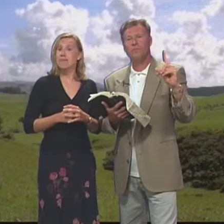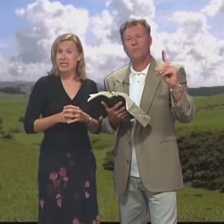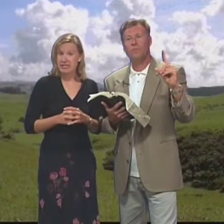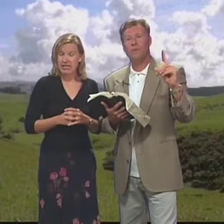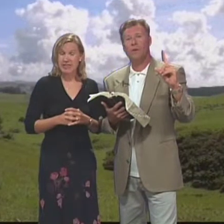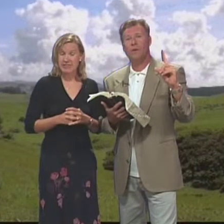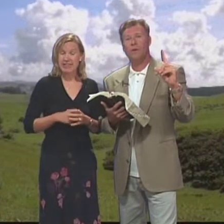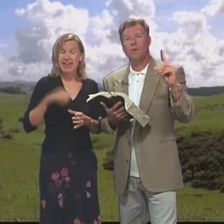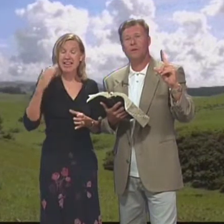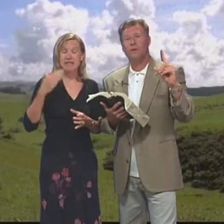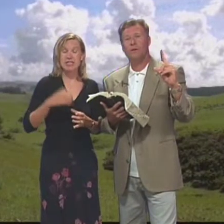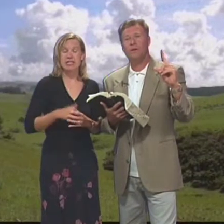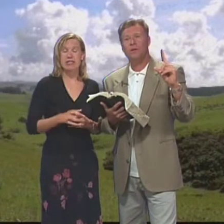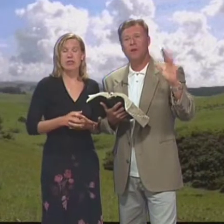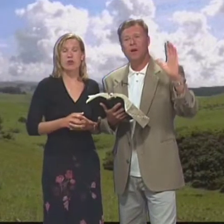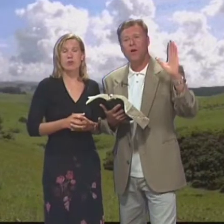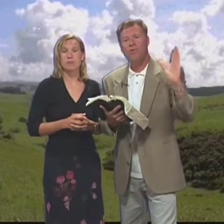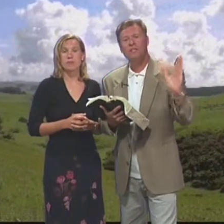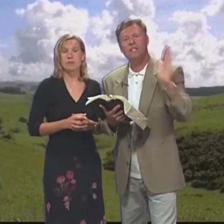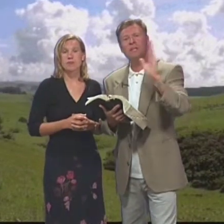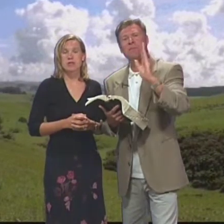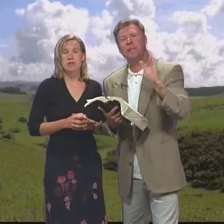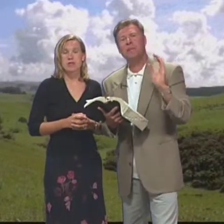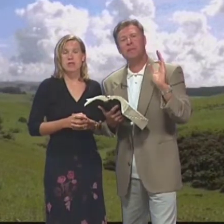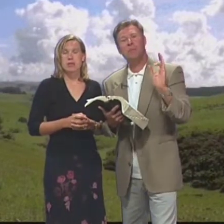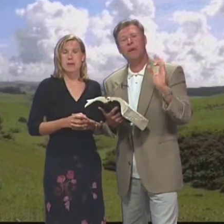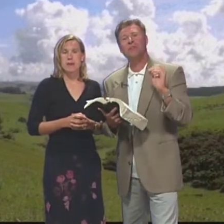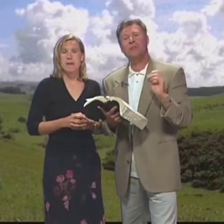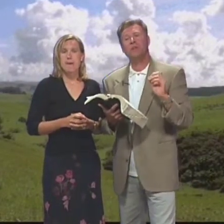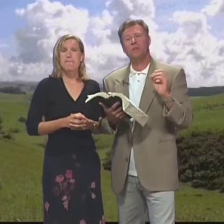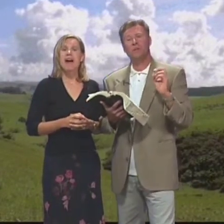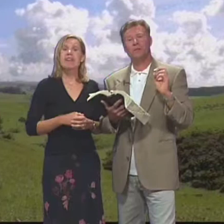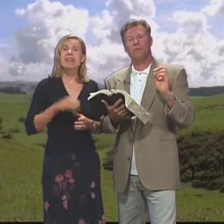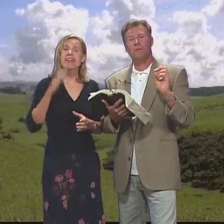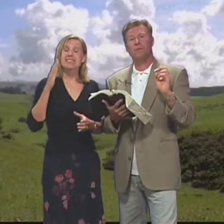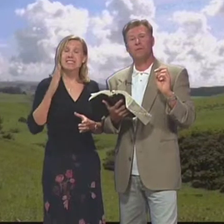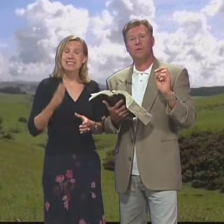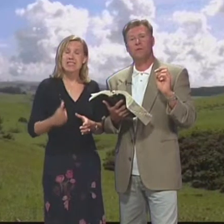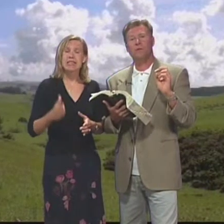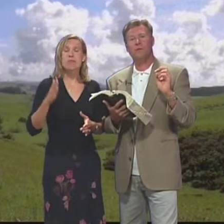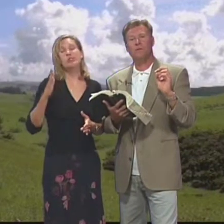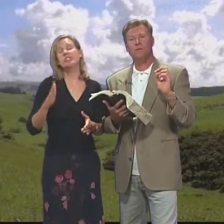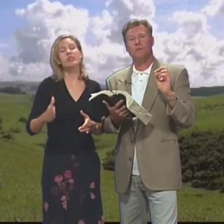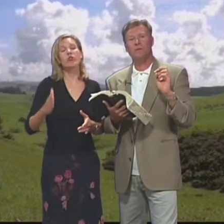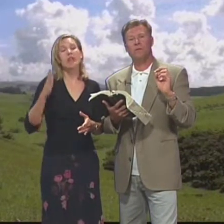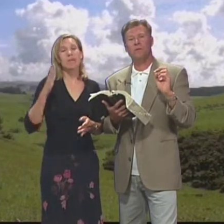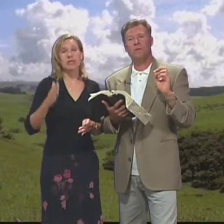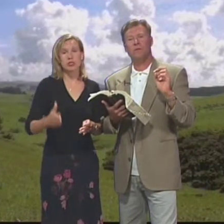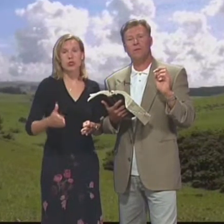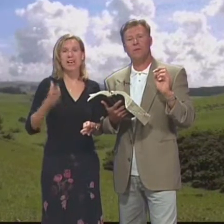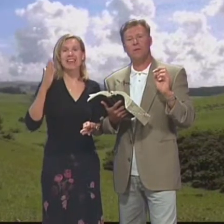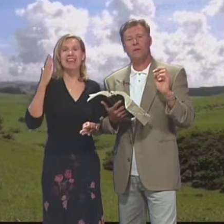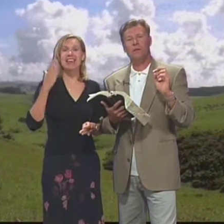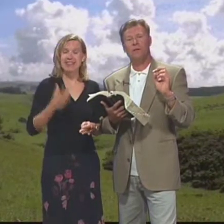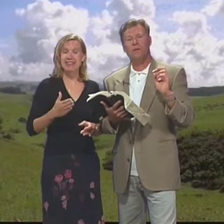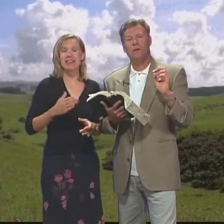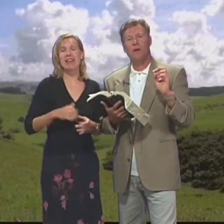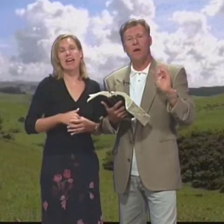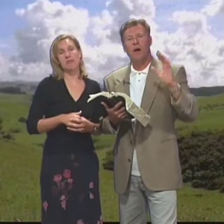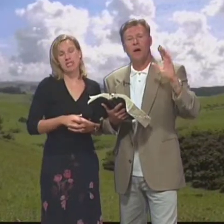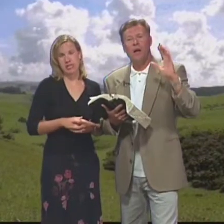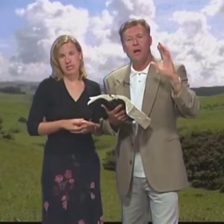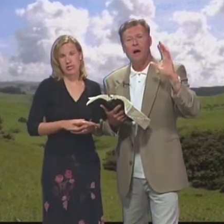al ministerio Over sixty percent Of the people who enter Más del sesenta por ciento De las personas Que